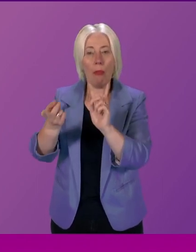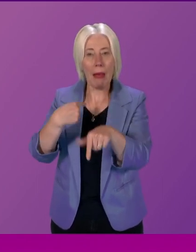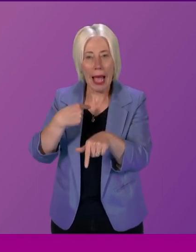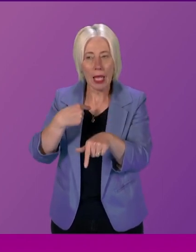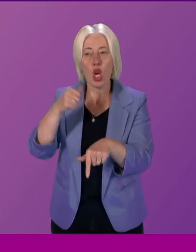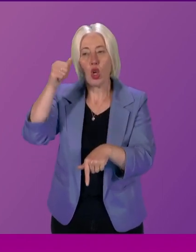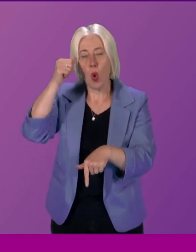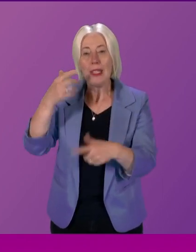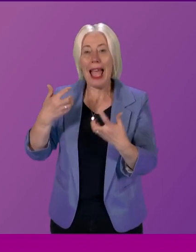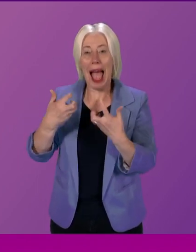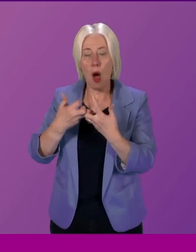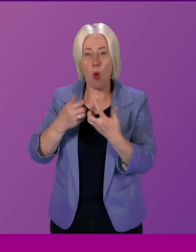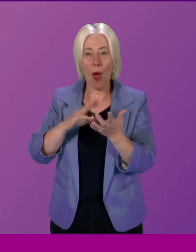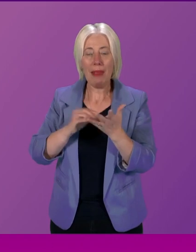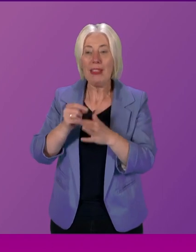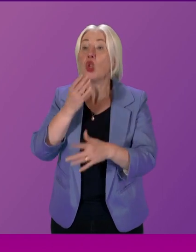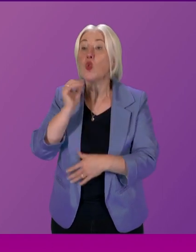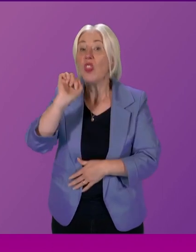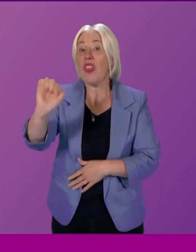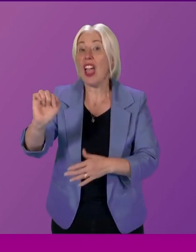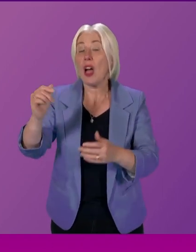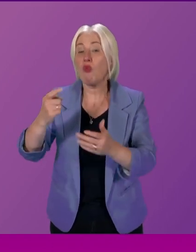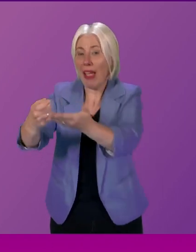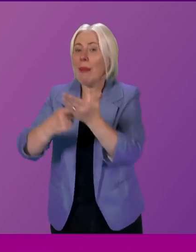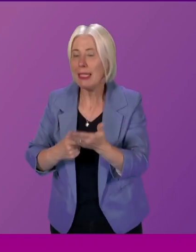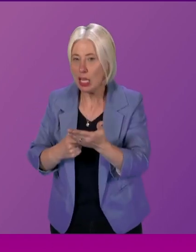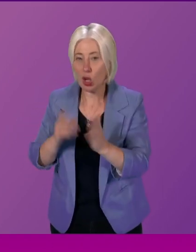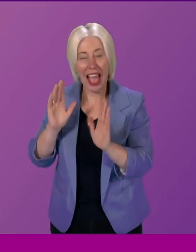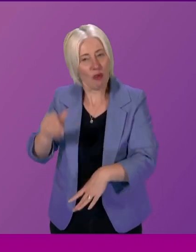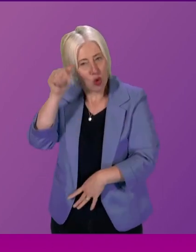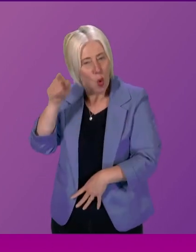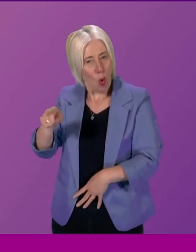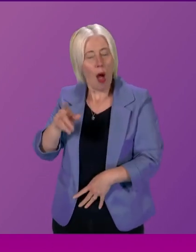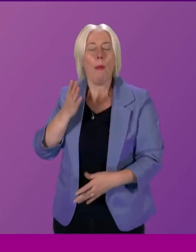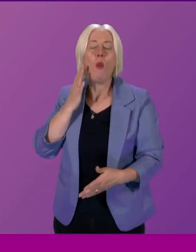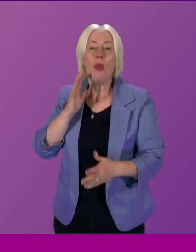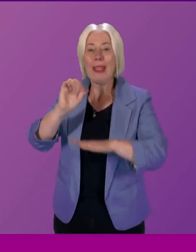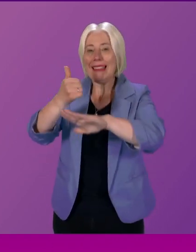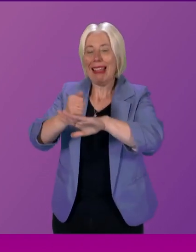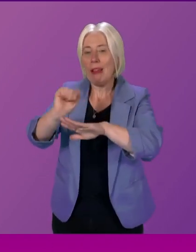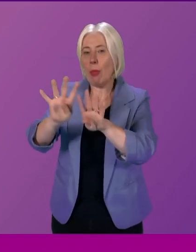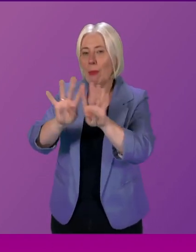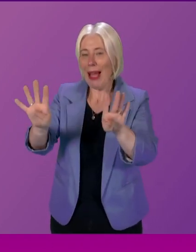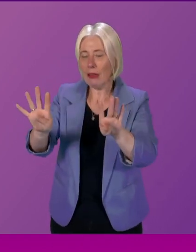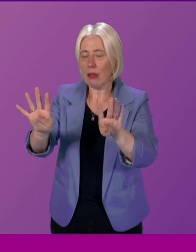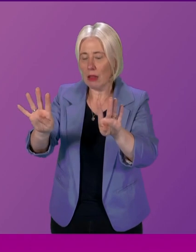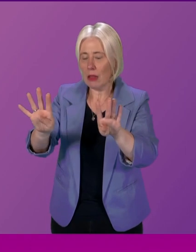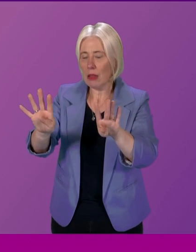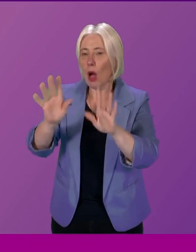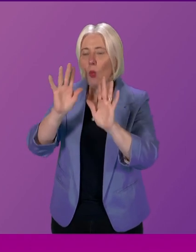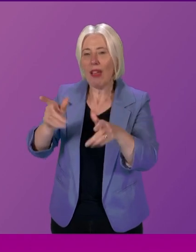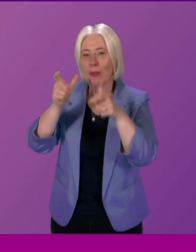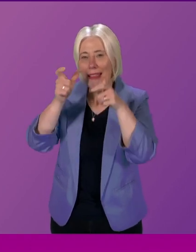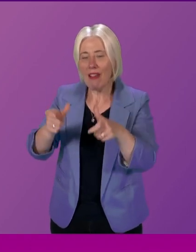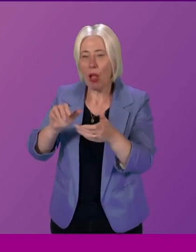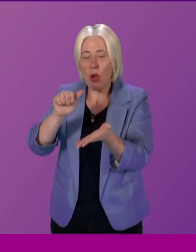how the MSPs can use it but I think there's a real need when we're setting up those panels as was made clear in the report is to